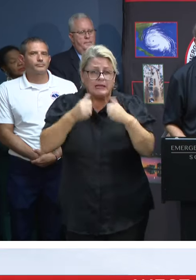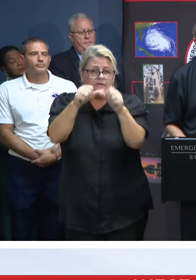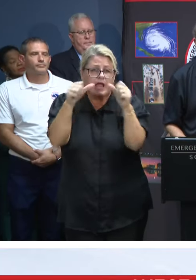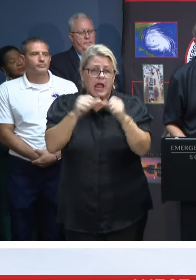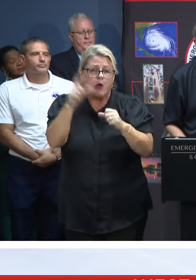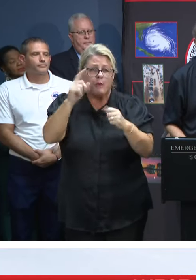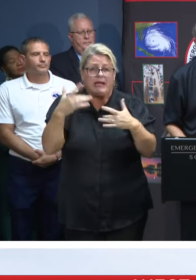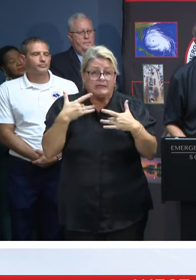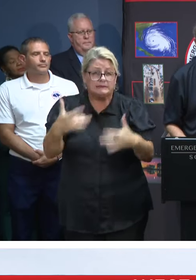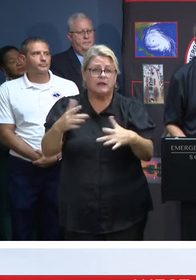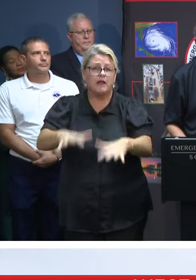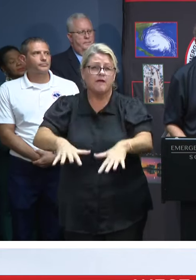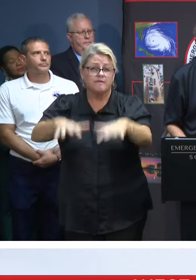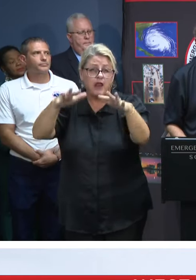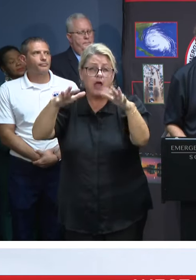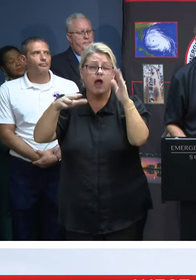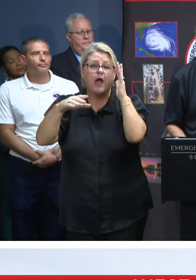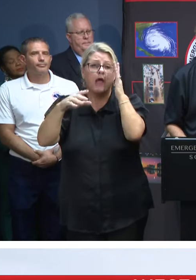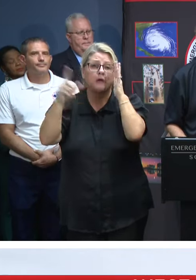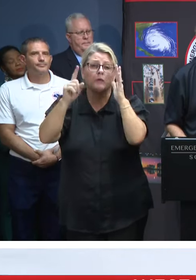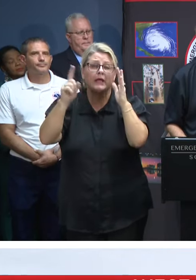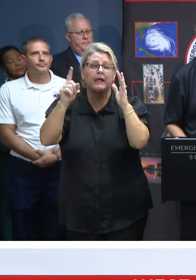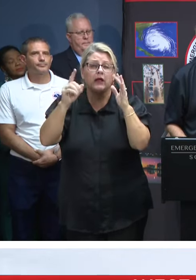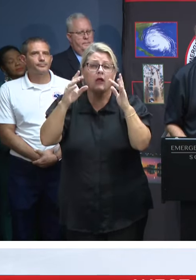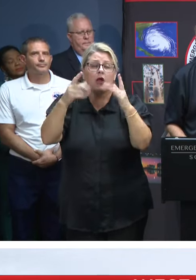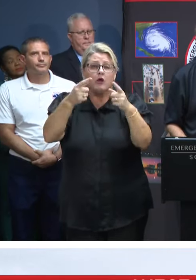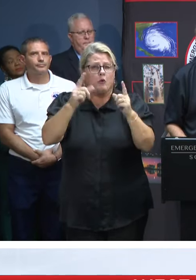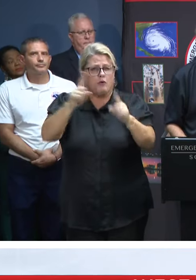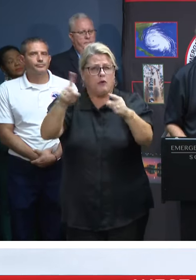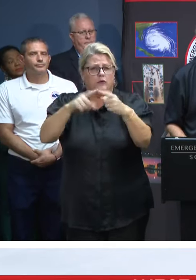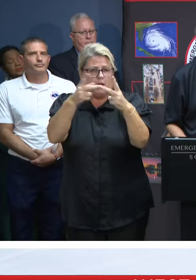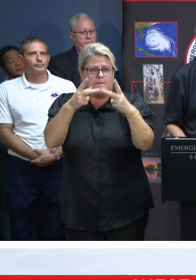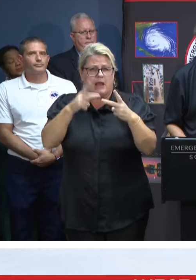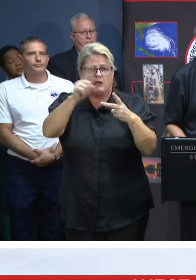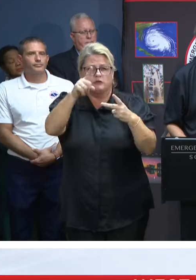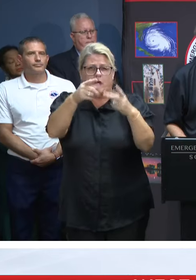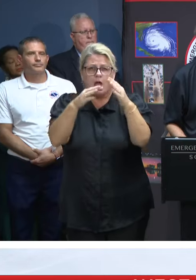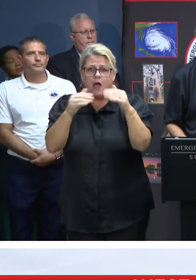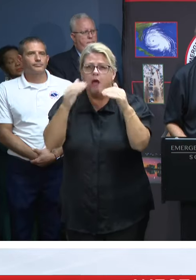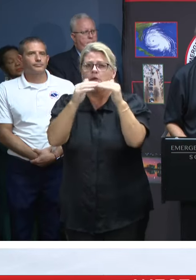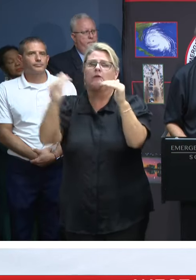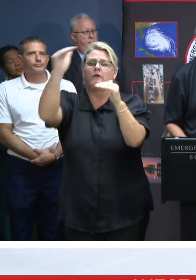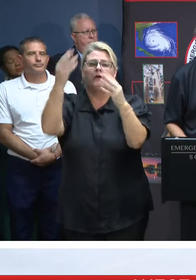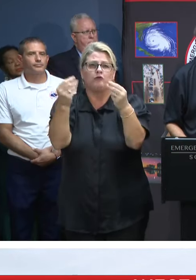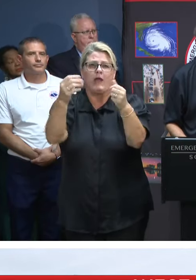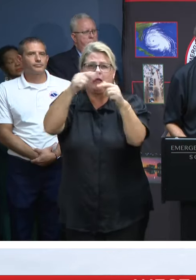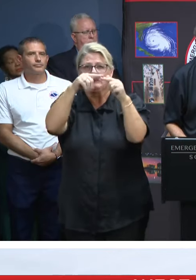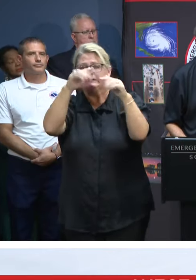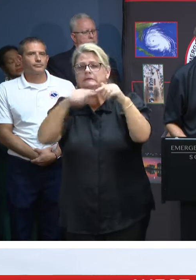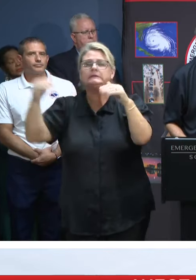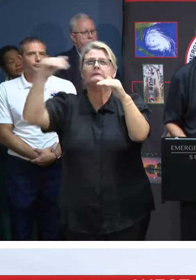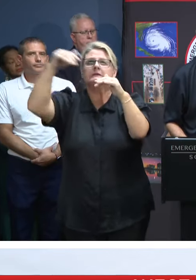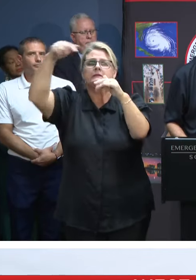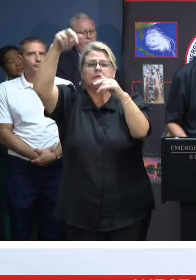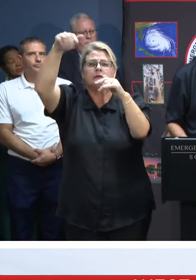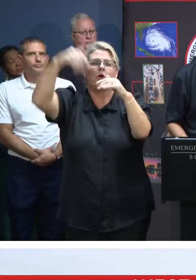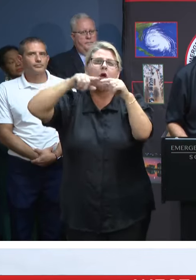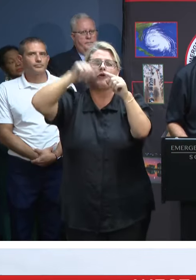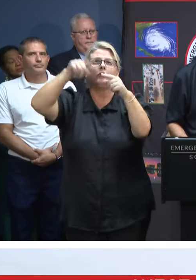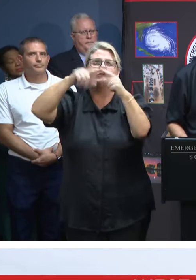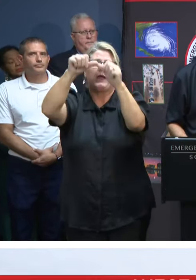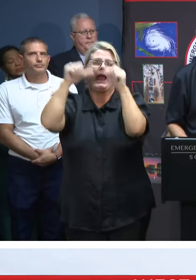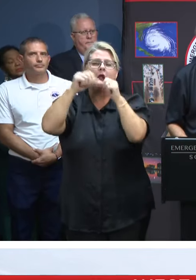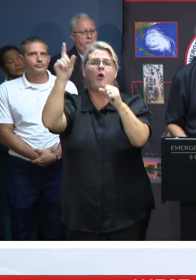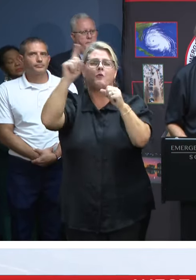or in a low-lying area, identify a higher ground where you can seek safety if needed, just as the governor said. And certainly